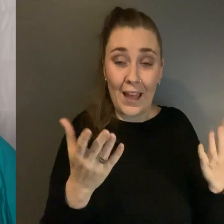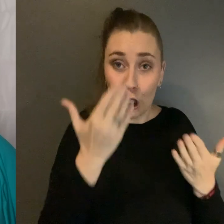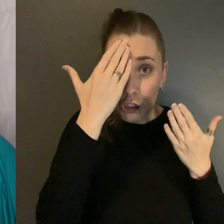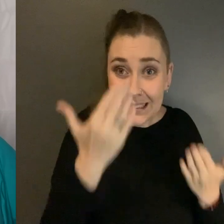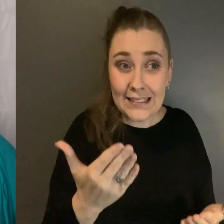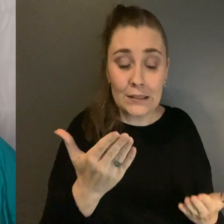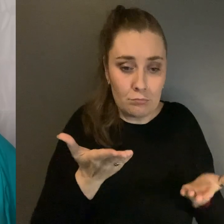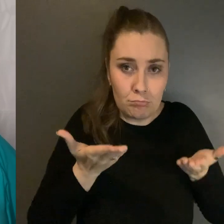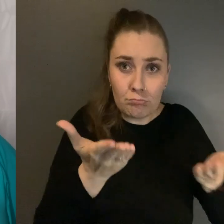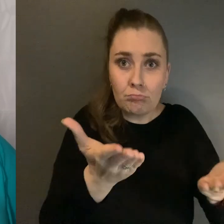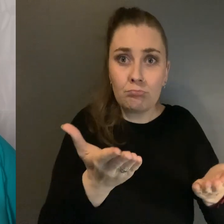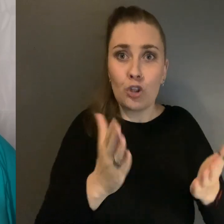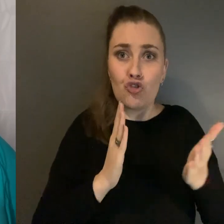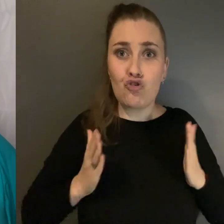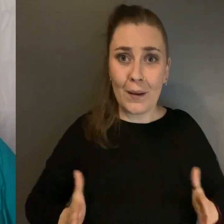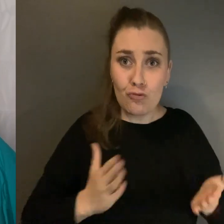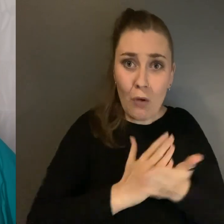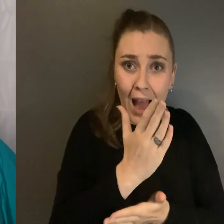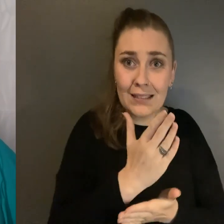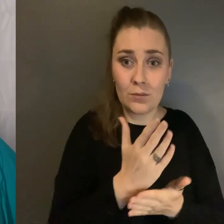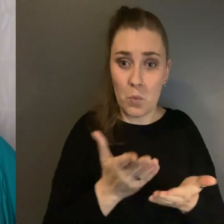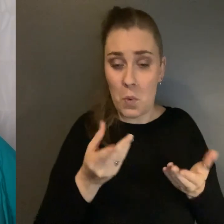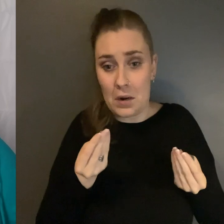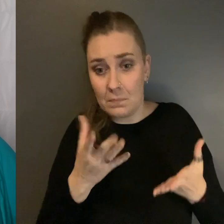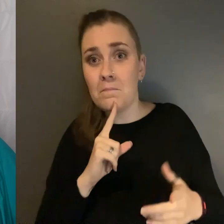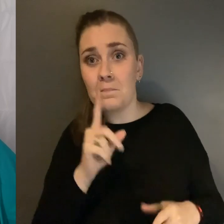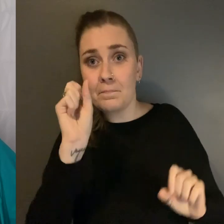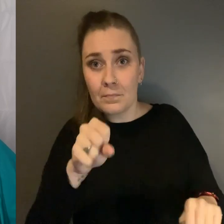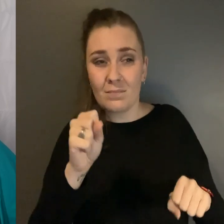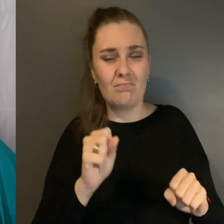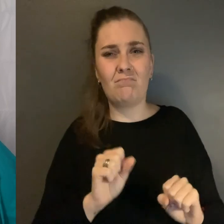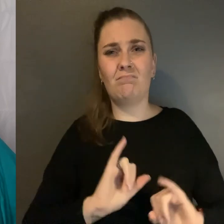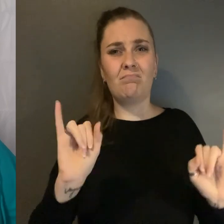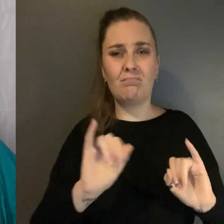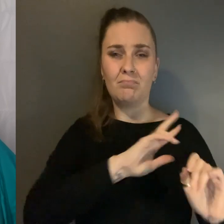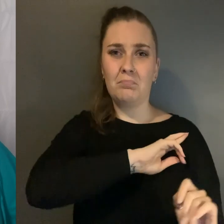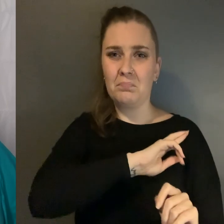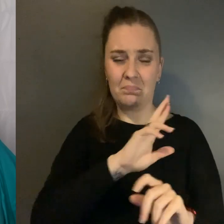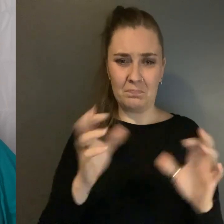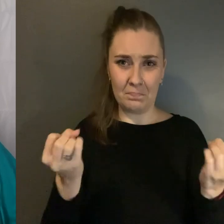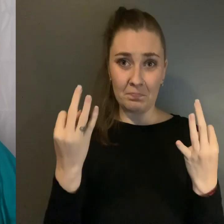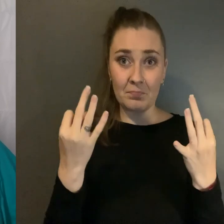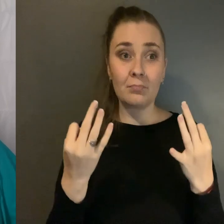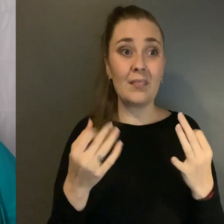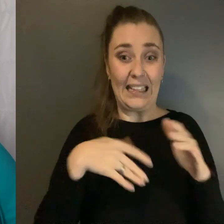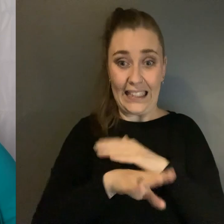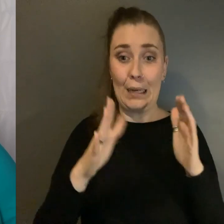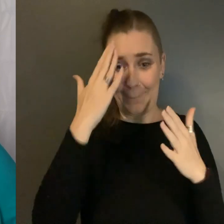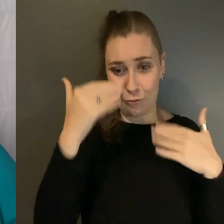rights, or autonomy Is reprehensible And it erodes trust in the mental health care system Creating yet